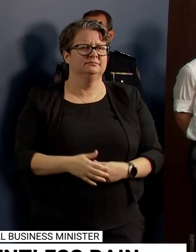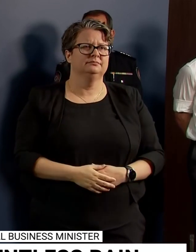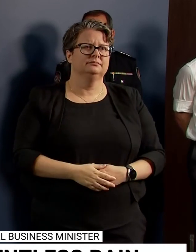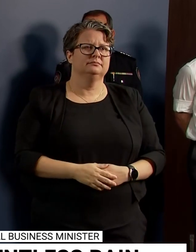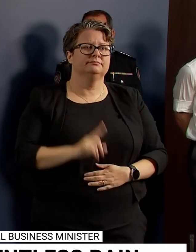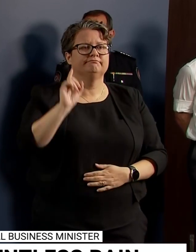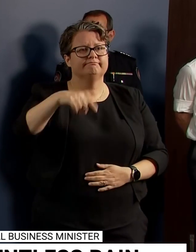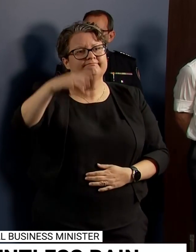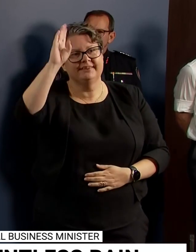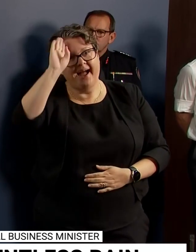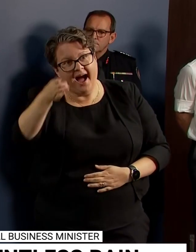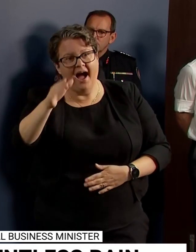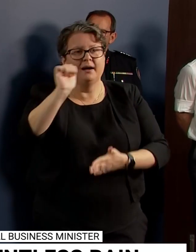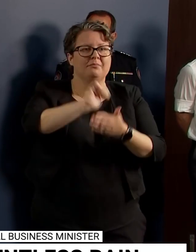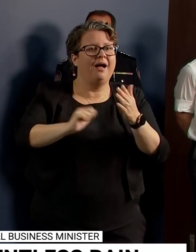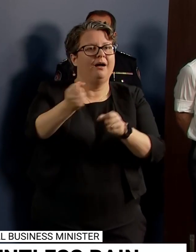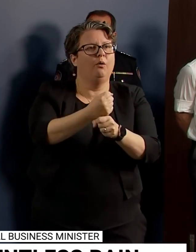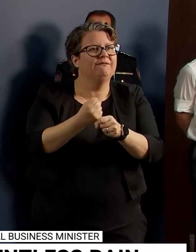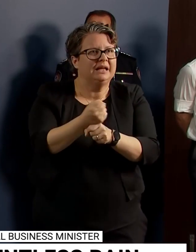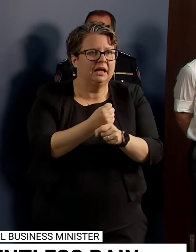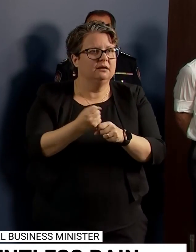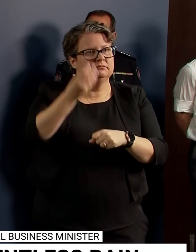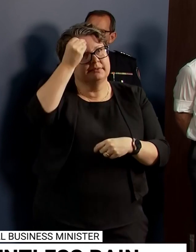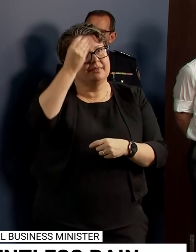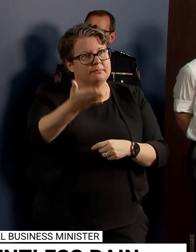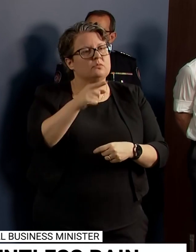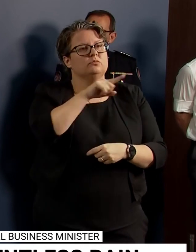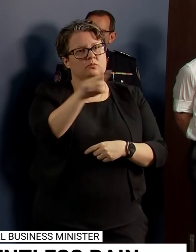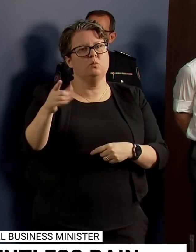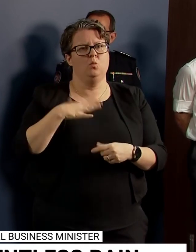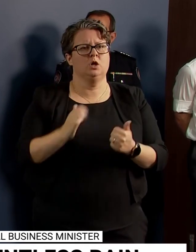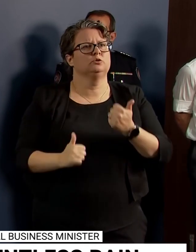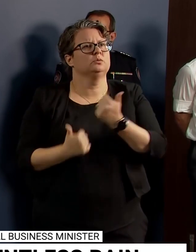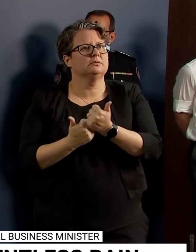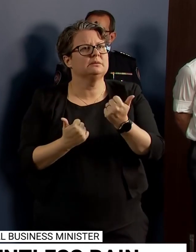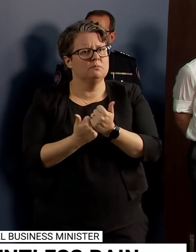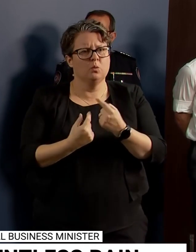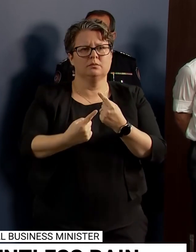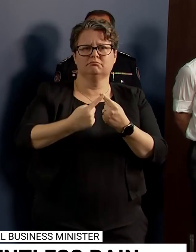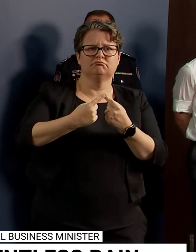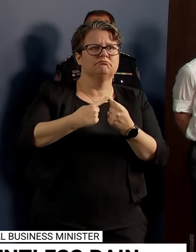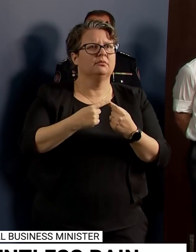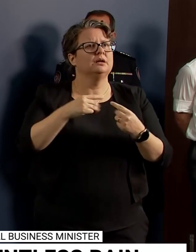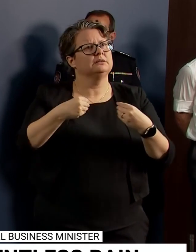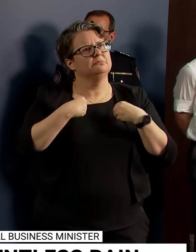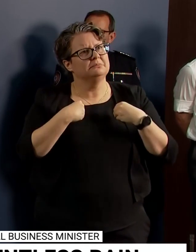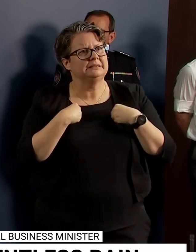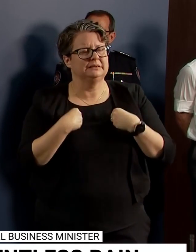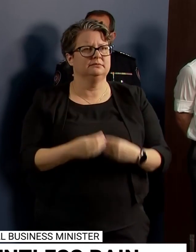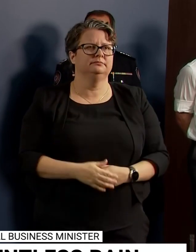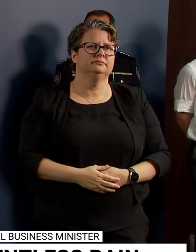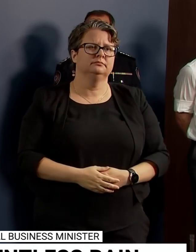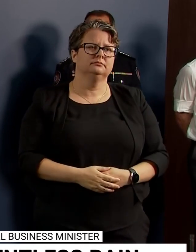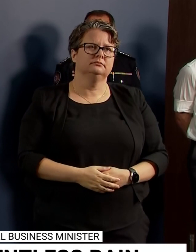say hello, buy a coffee and let them know that our hard-working small businesses are backed